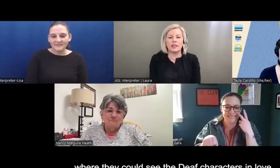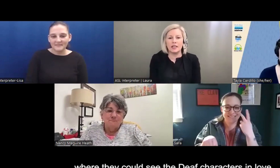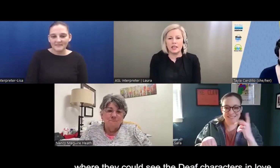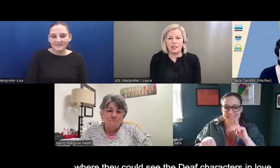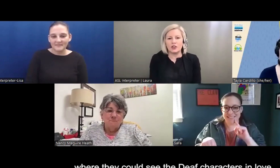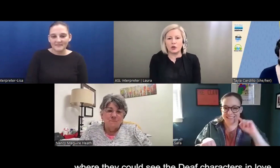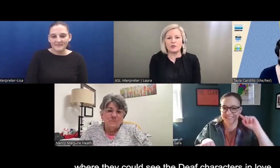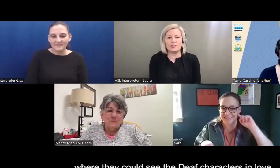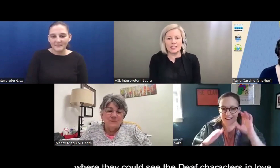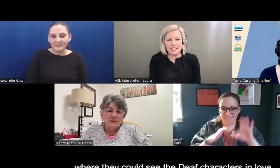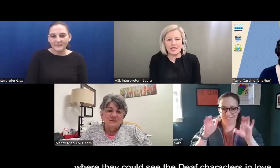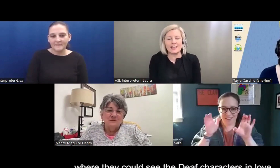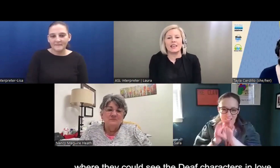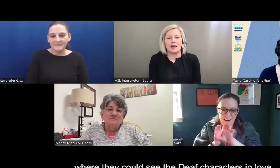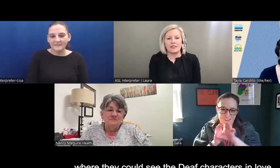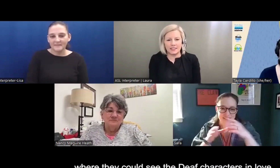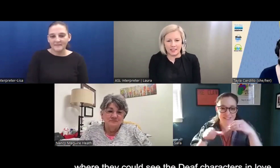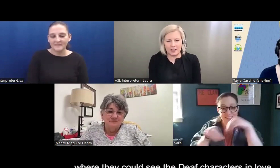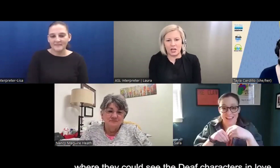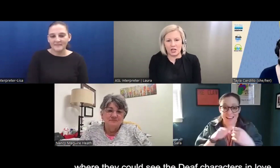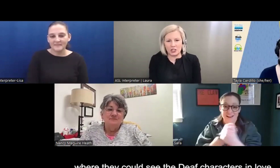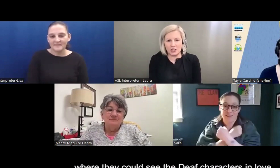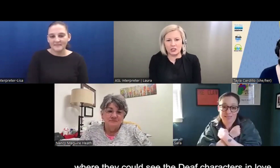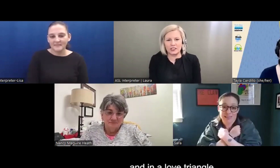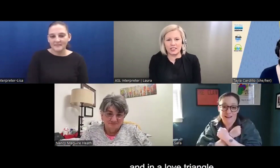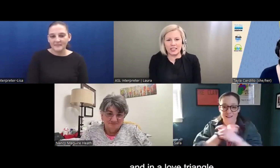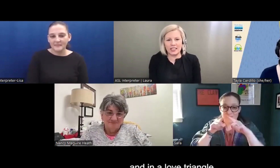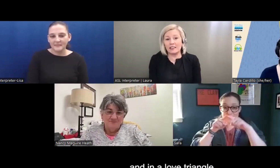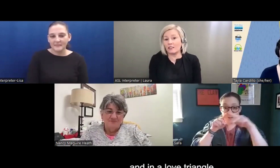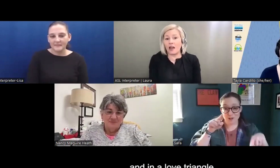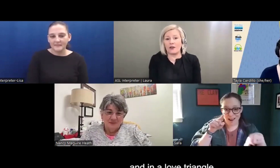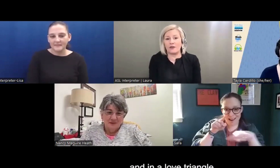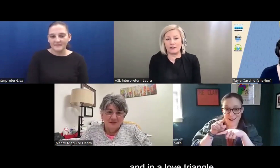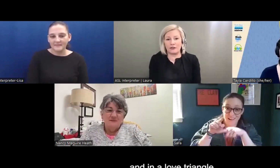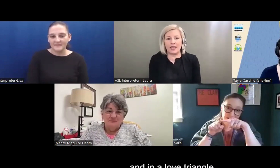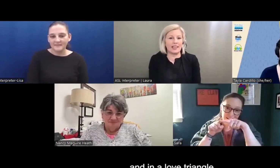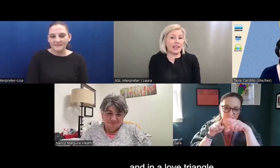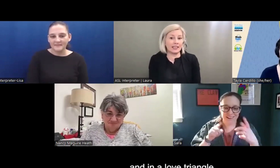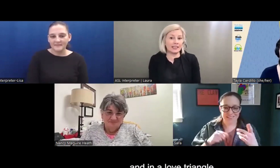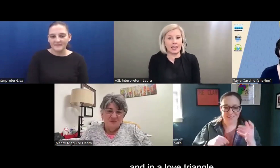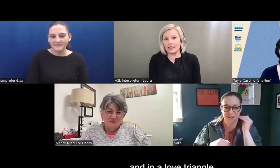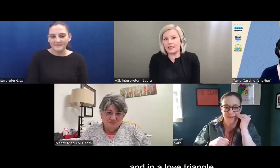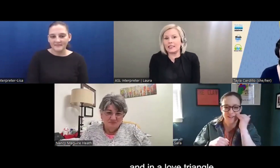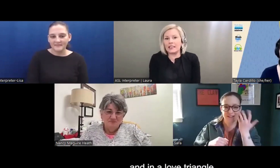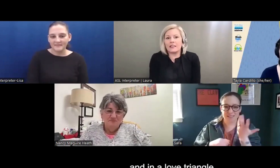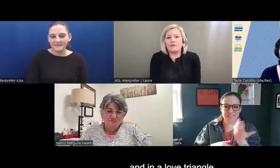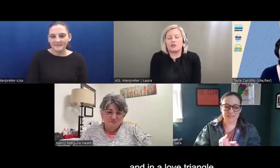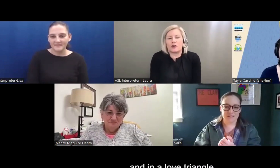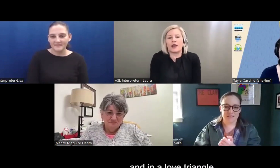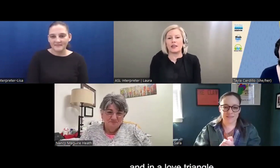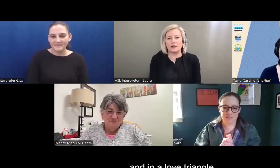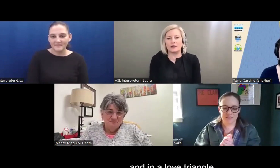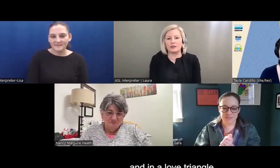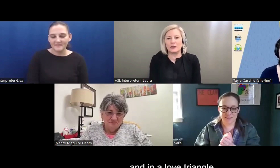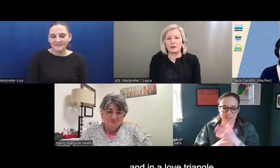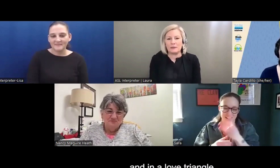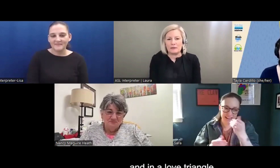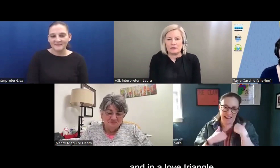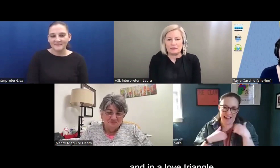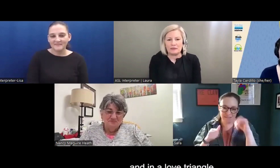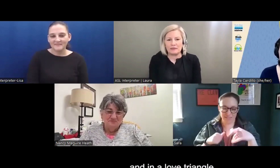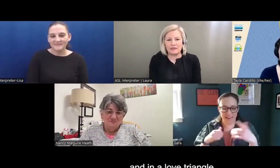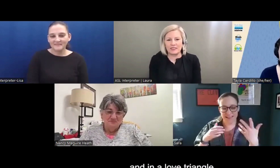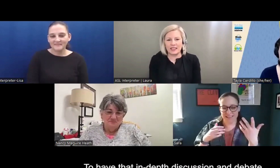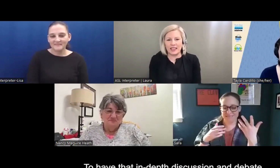could, you know, see the deaf characters in love and in, and in a love triangle. So,